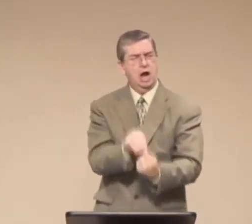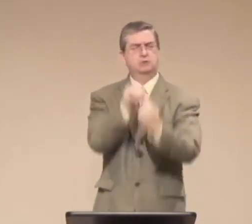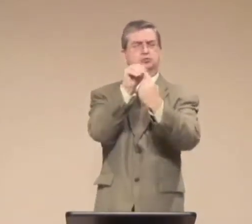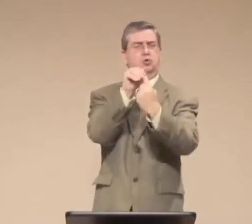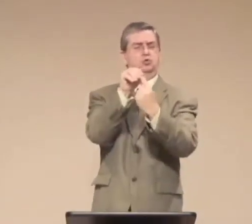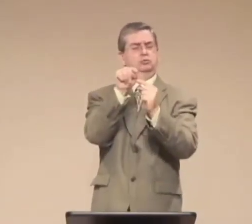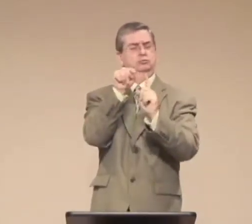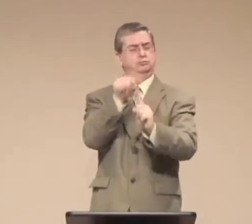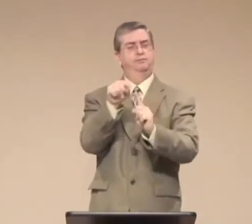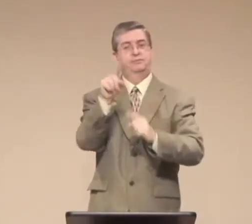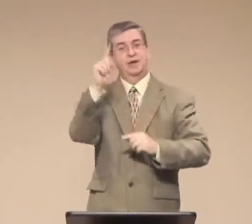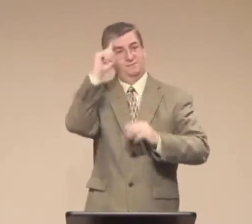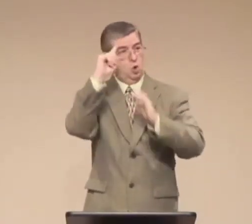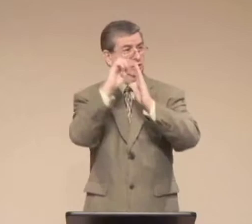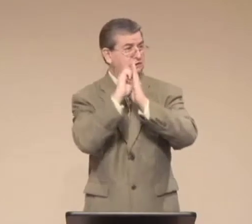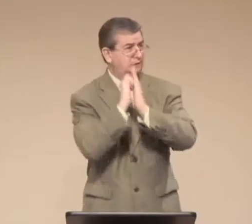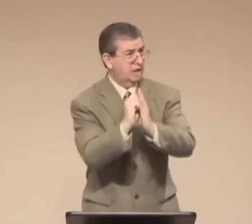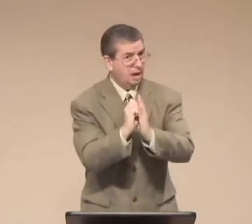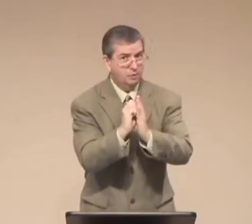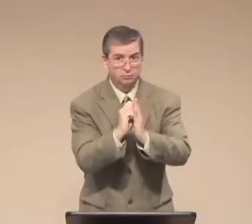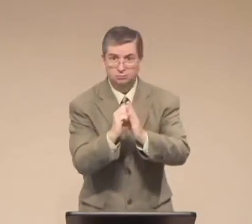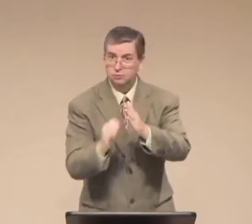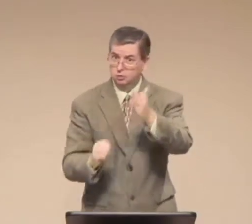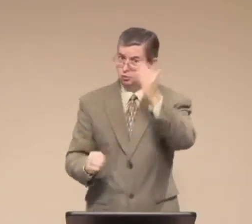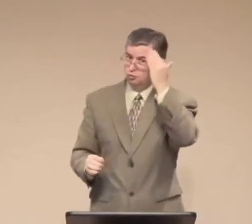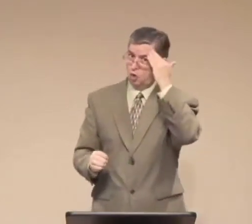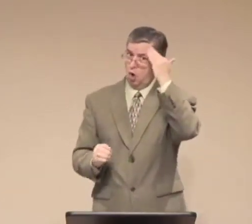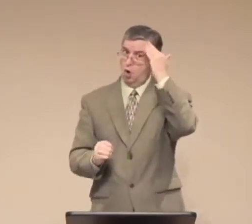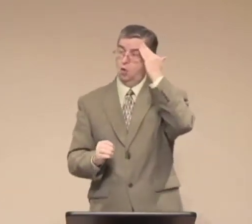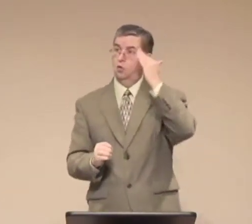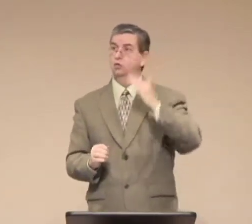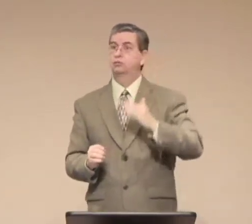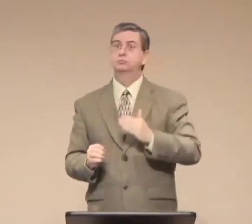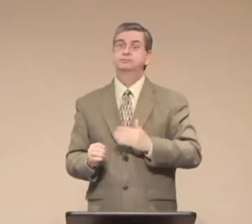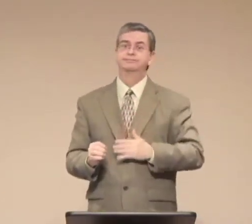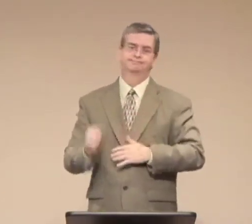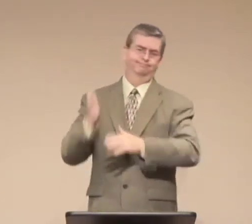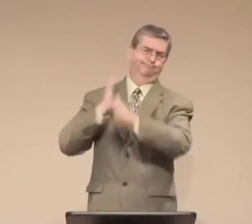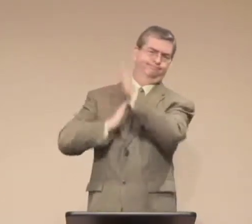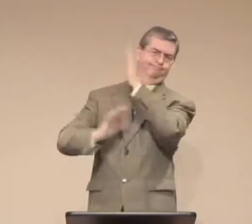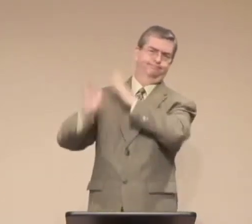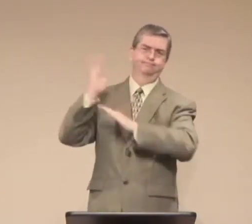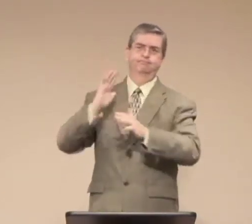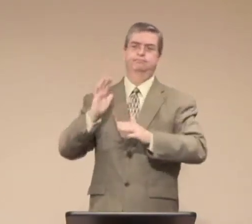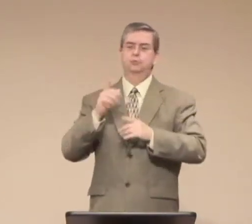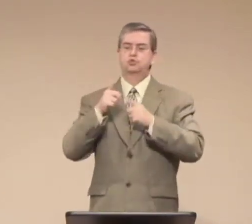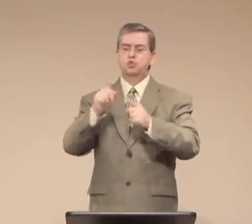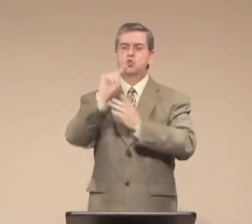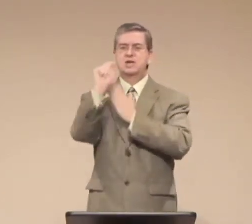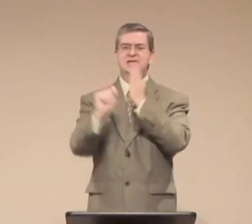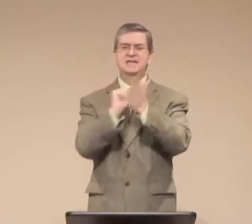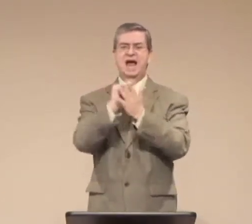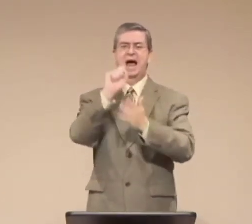just as Mary did here with her son of Jesus. Jesus. Jesus. Jesus.